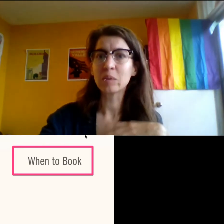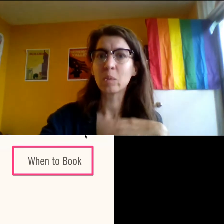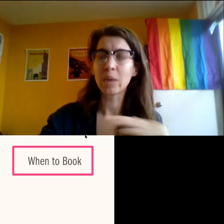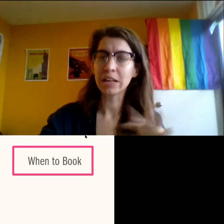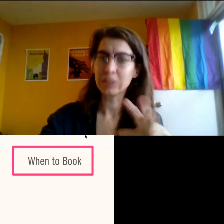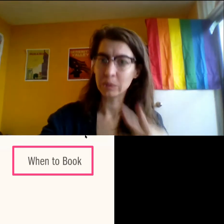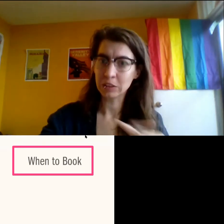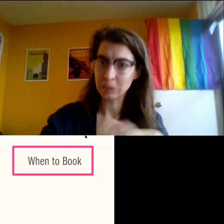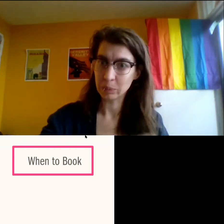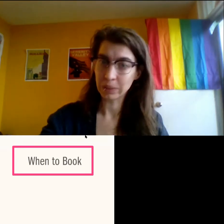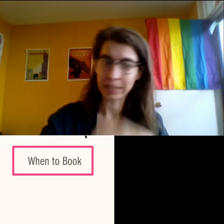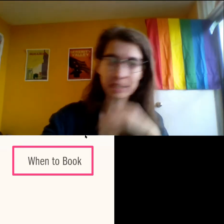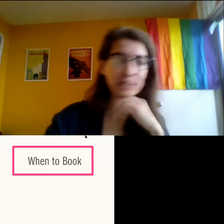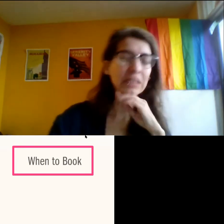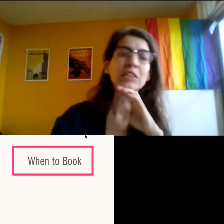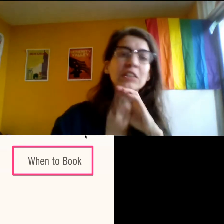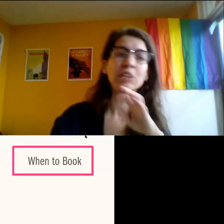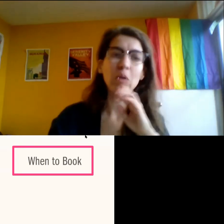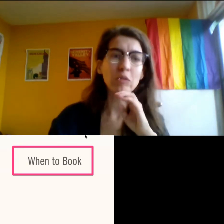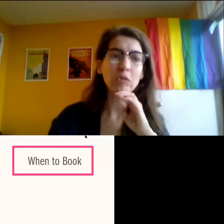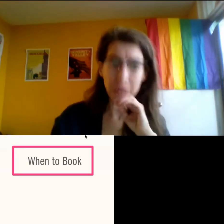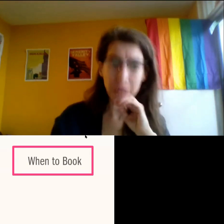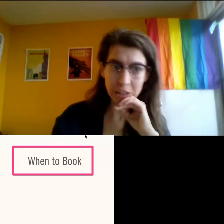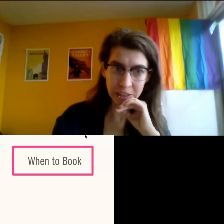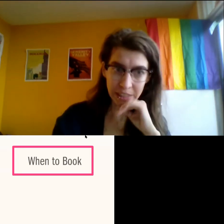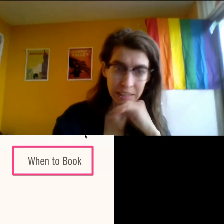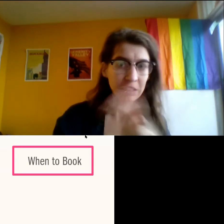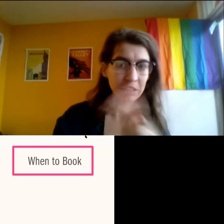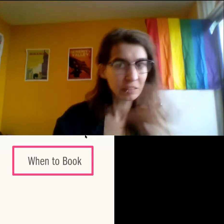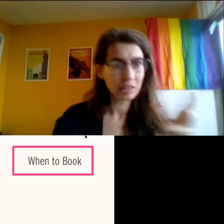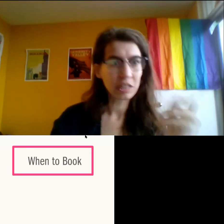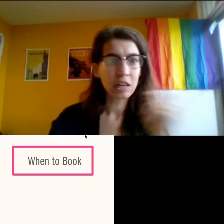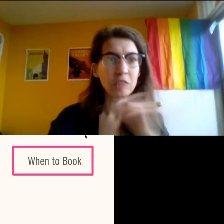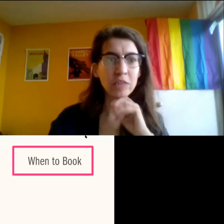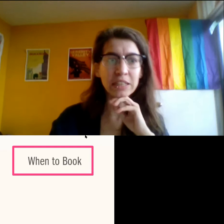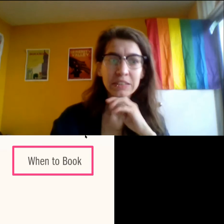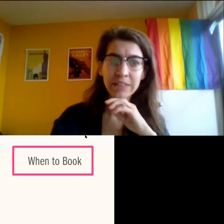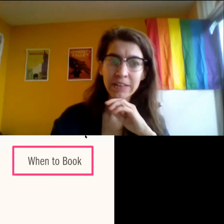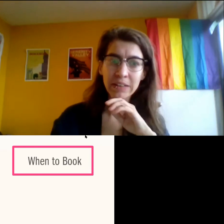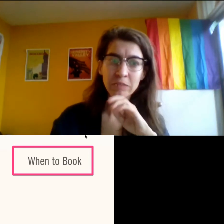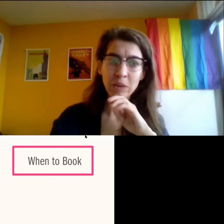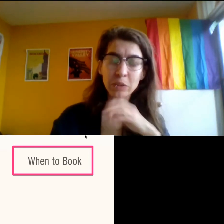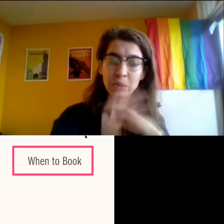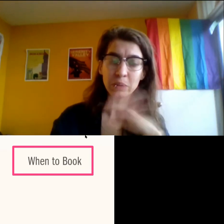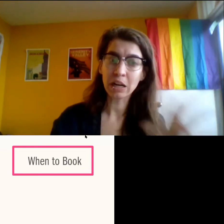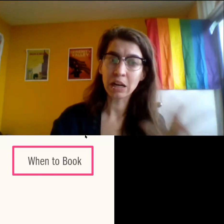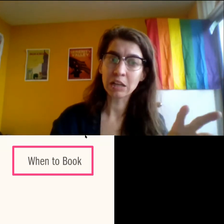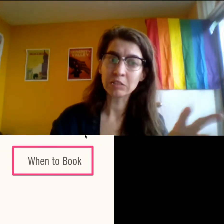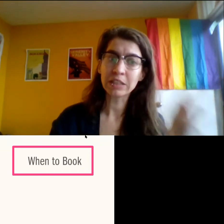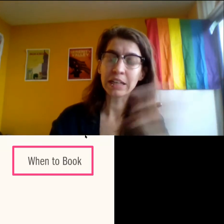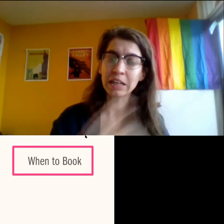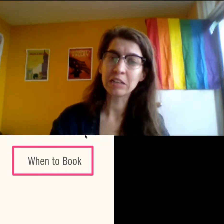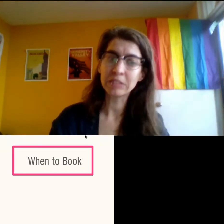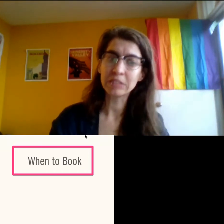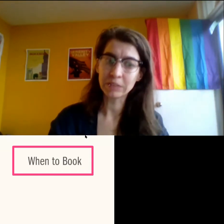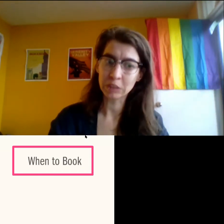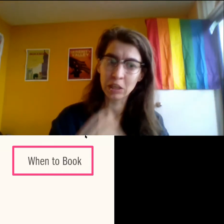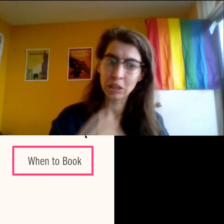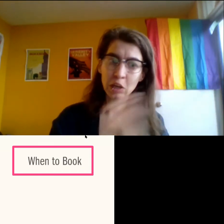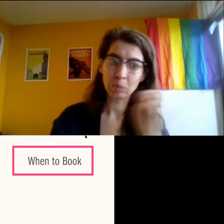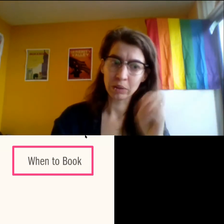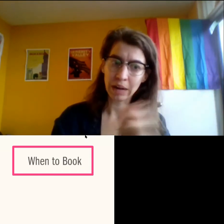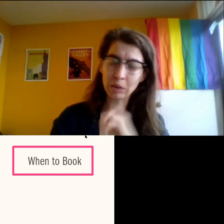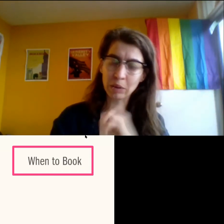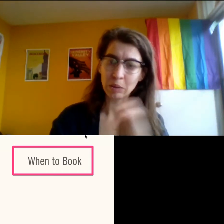and when you want to book it. So for budgeting, rates vary from between 100 and 150